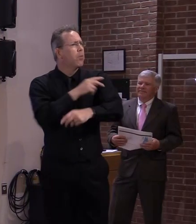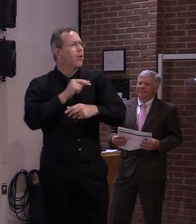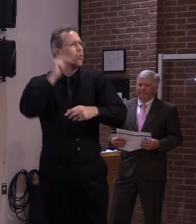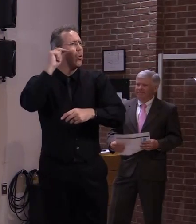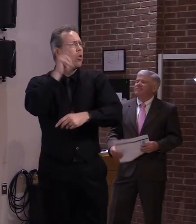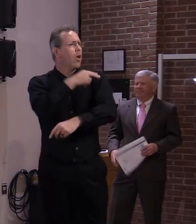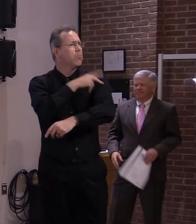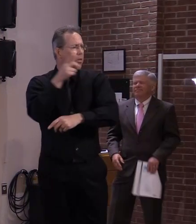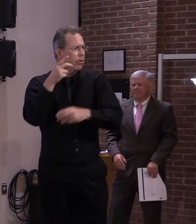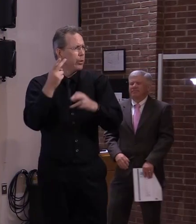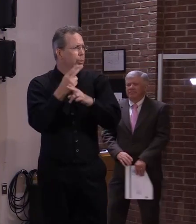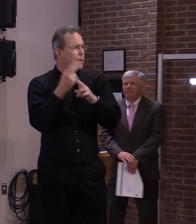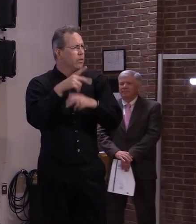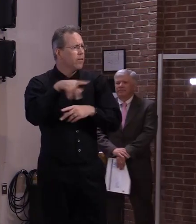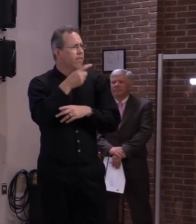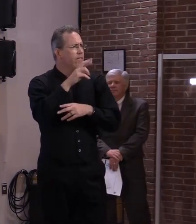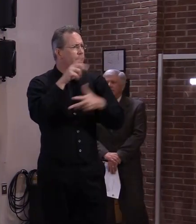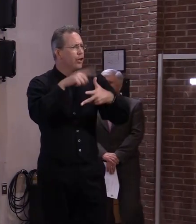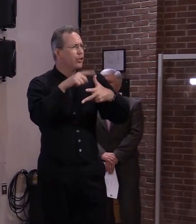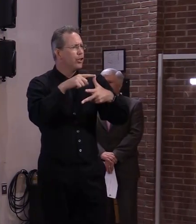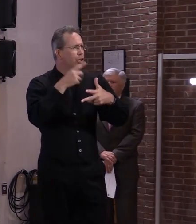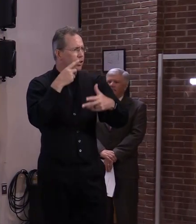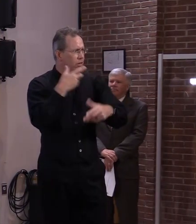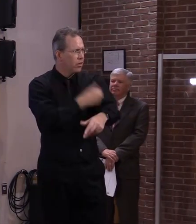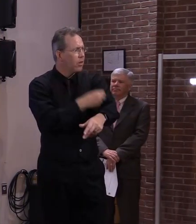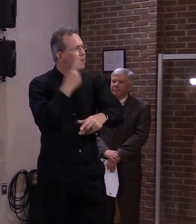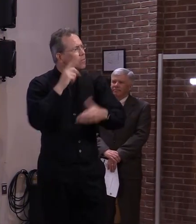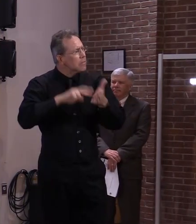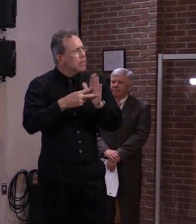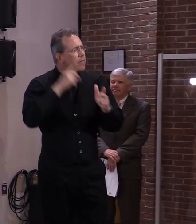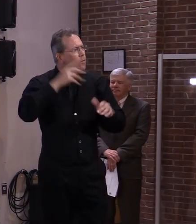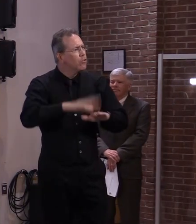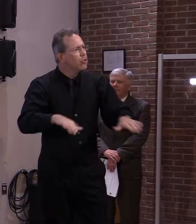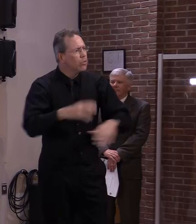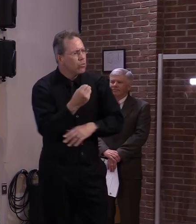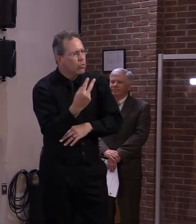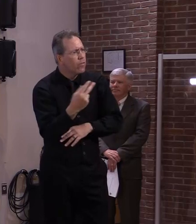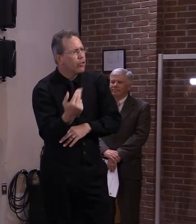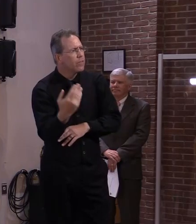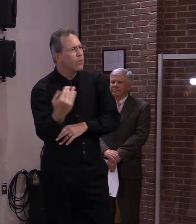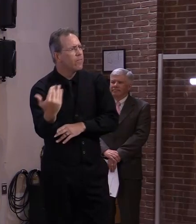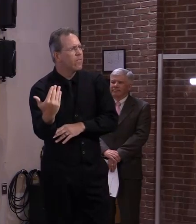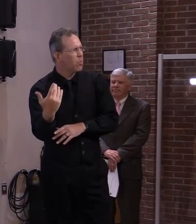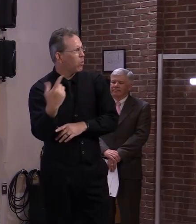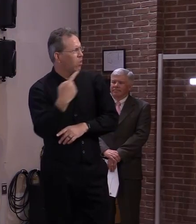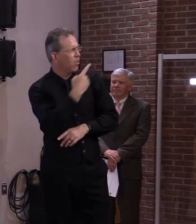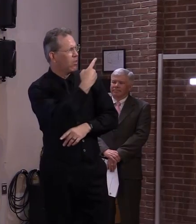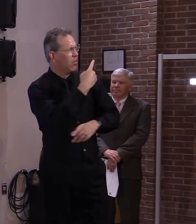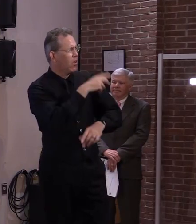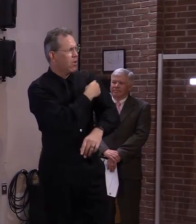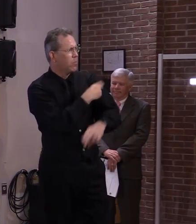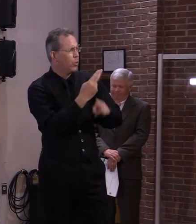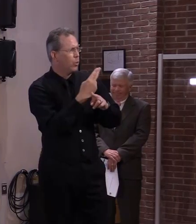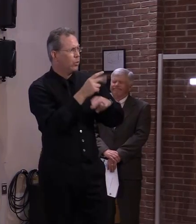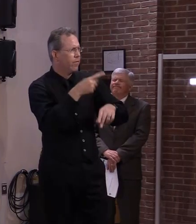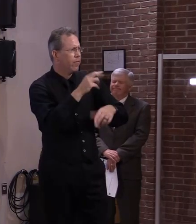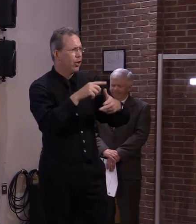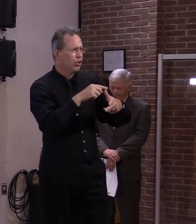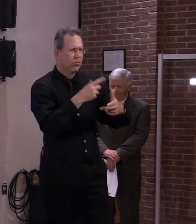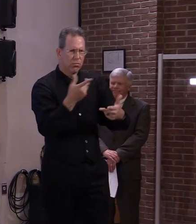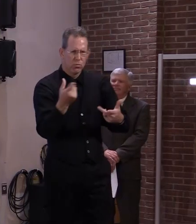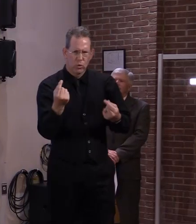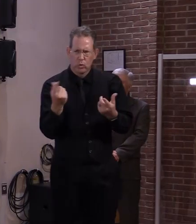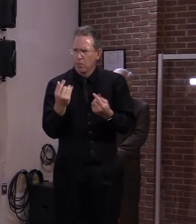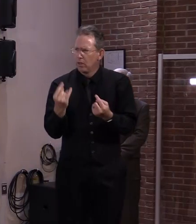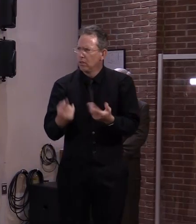surprise me ed um but uh but have that administrator give us a call um because we can rectify that pretty quick i'm pretty sure